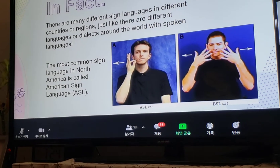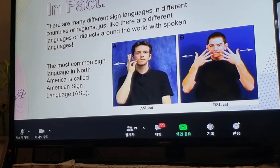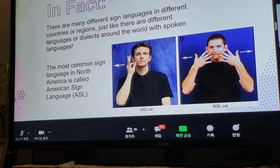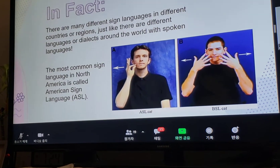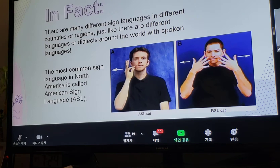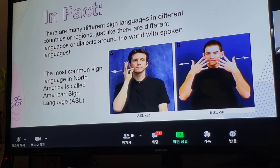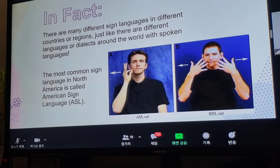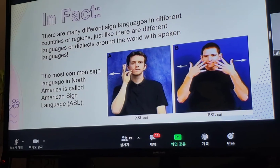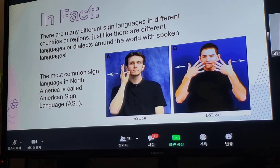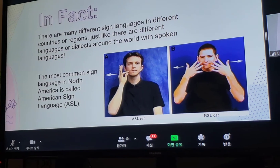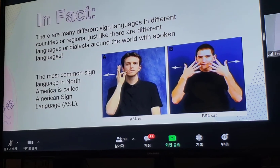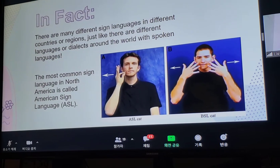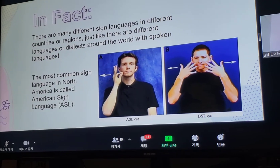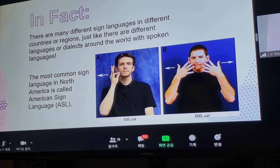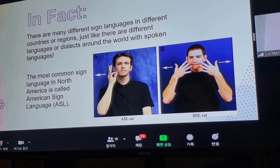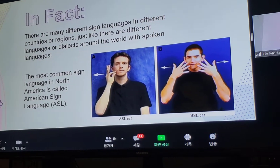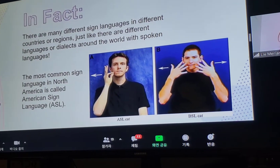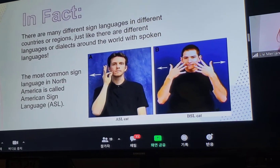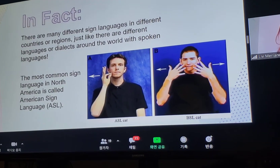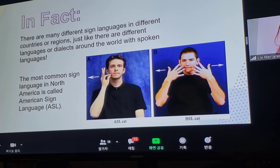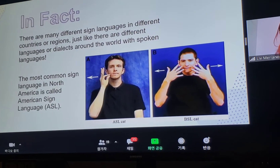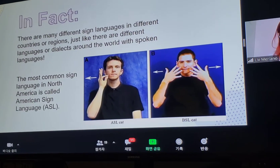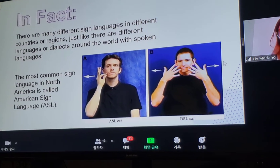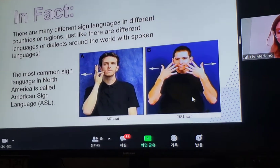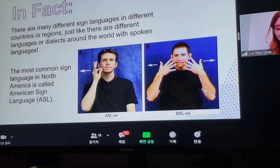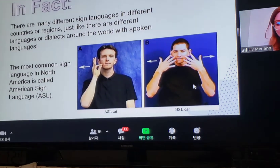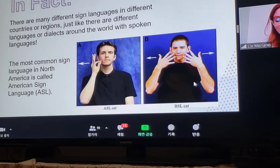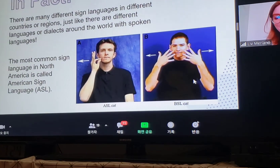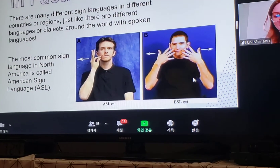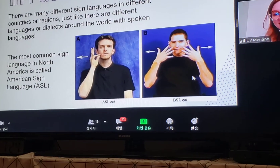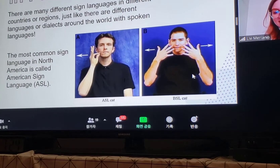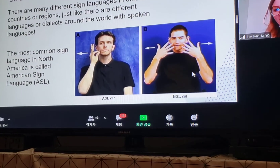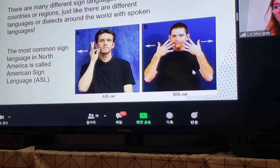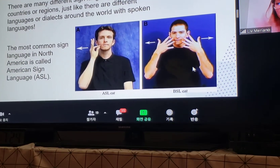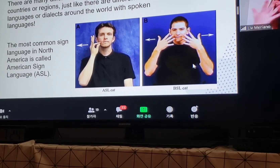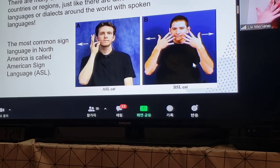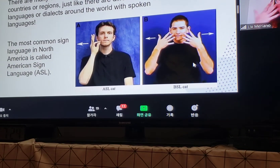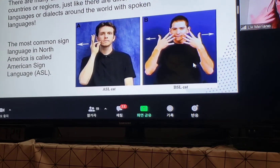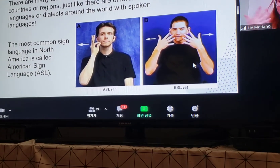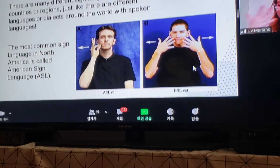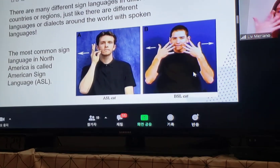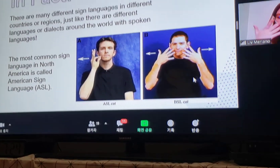America. But across the pond, you ASL. need to do something like this.